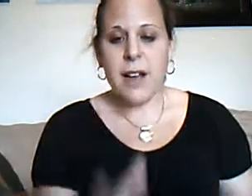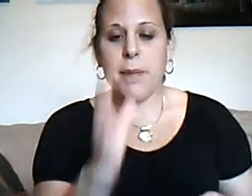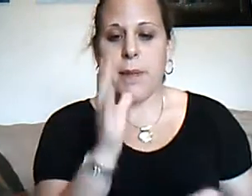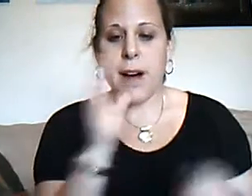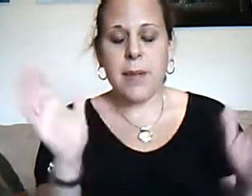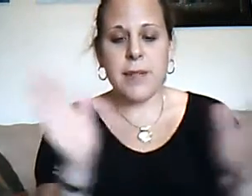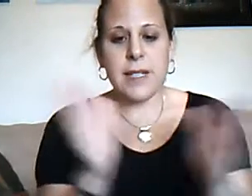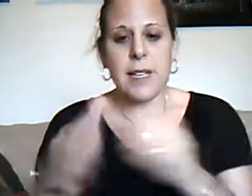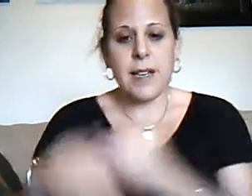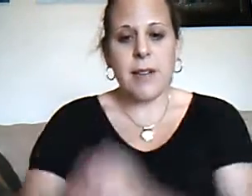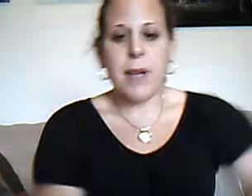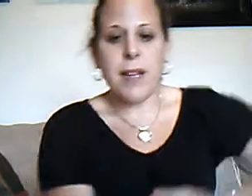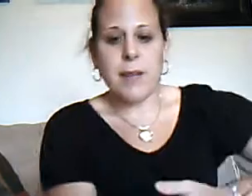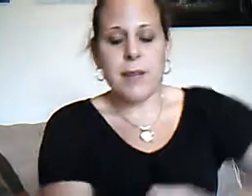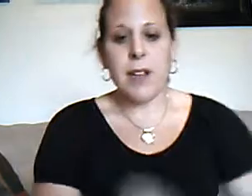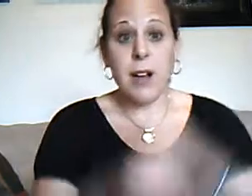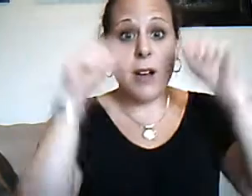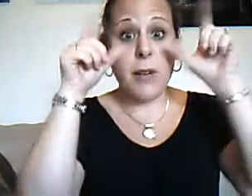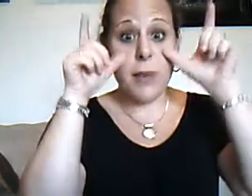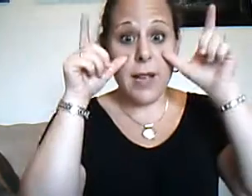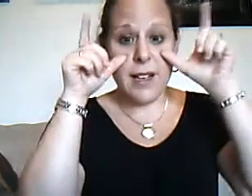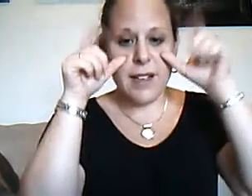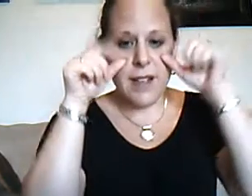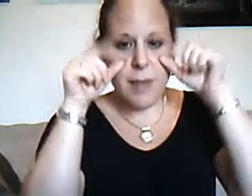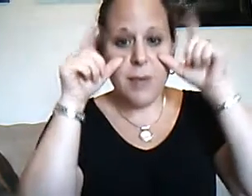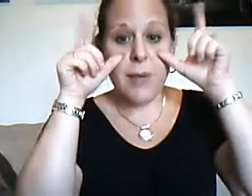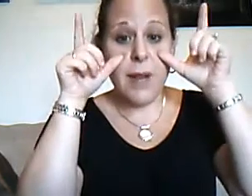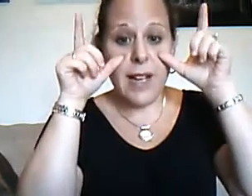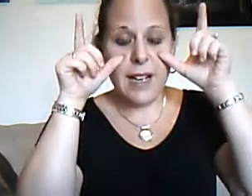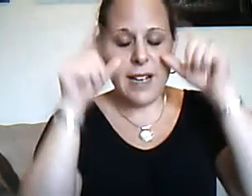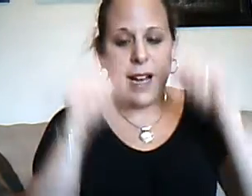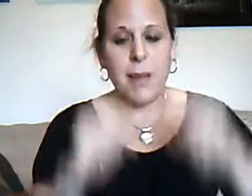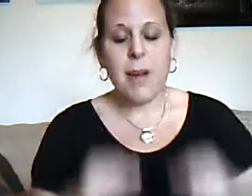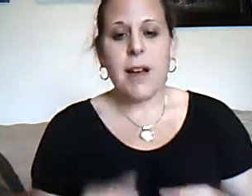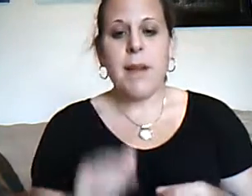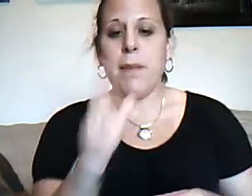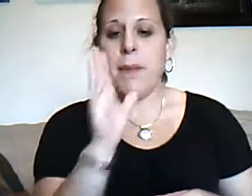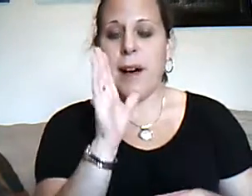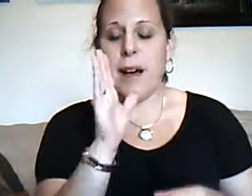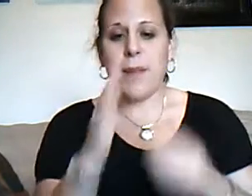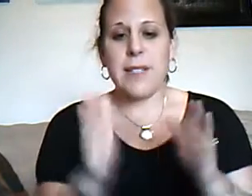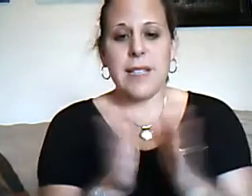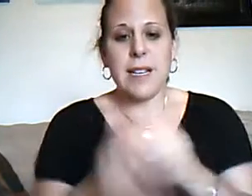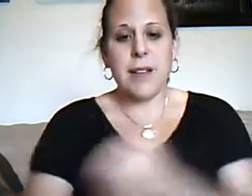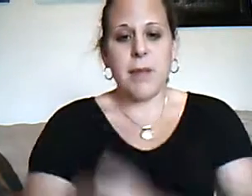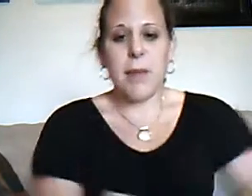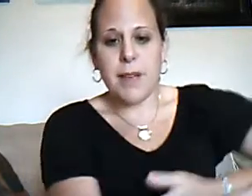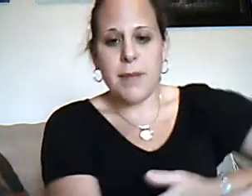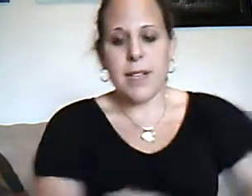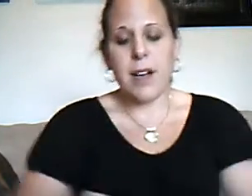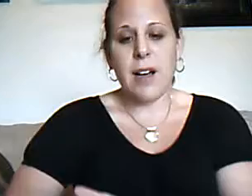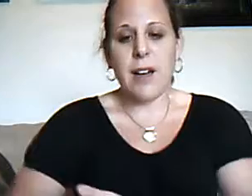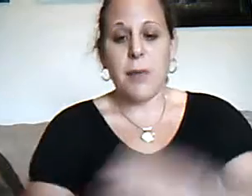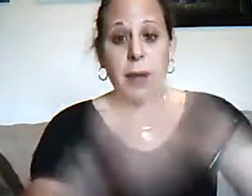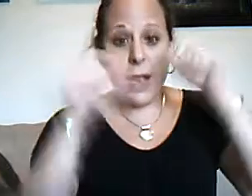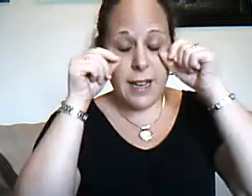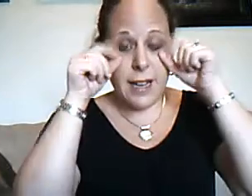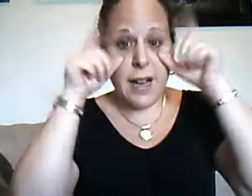Mama's little baby's gonna wake up, wake up. Mama's little baby's gonna wake up